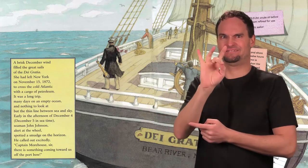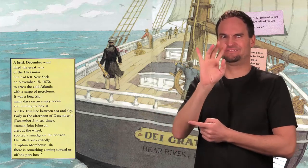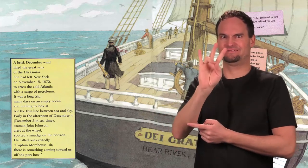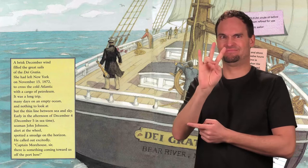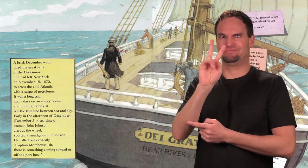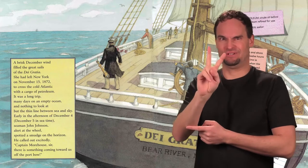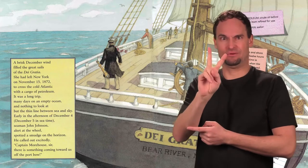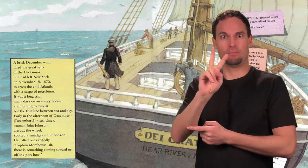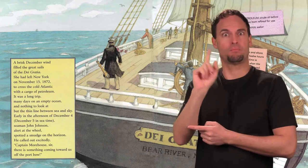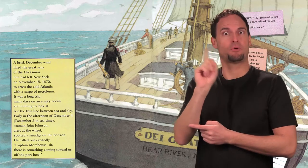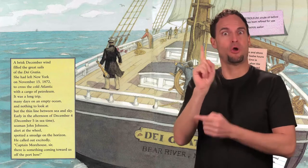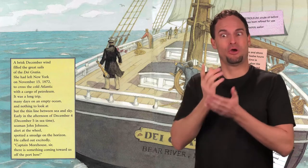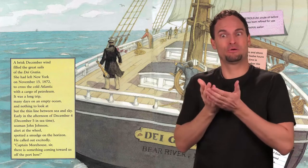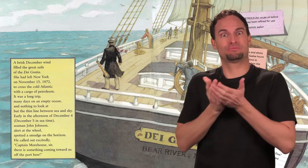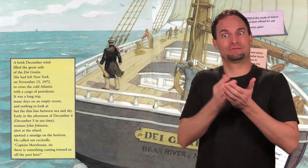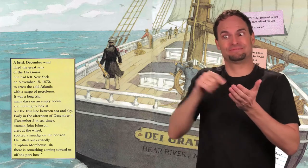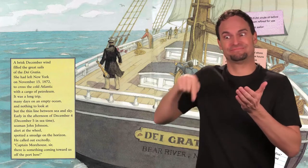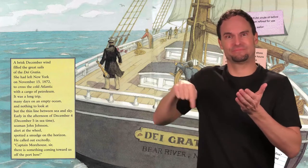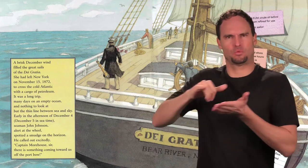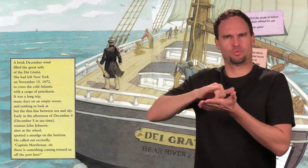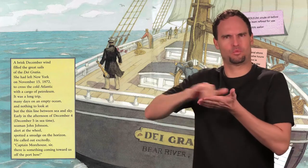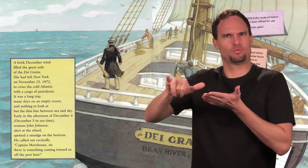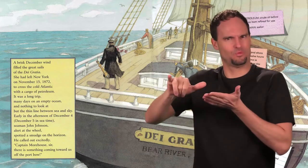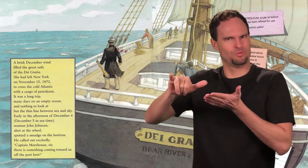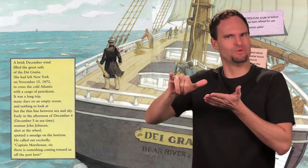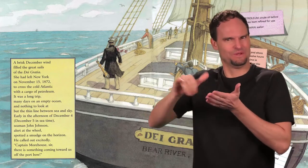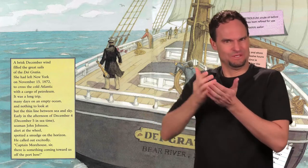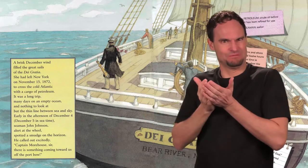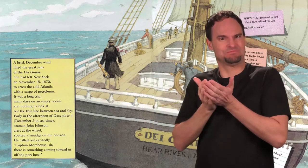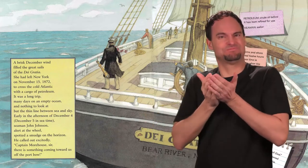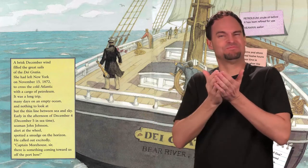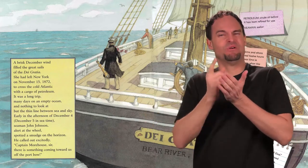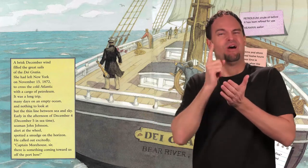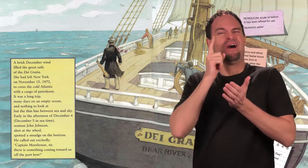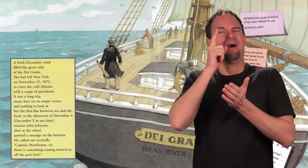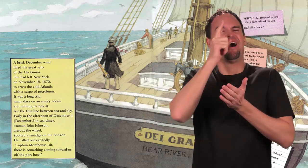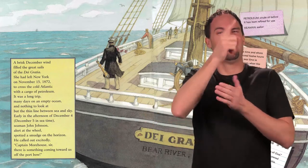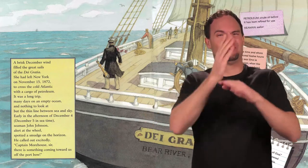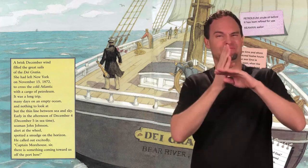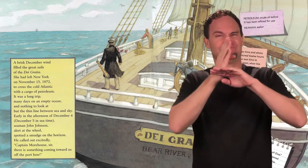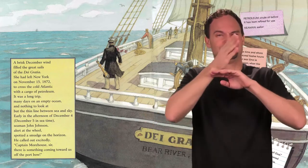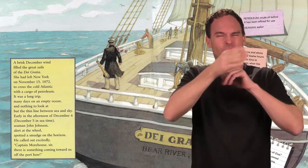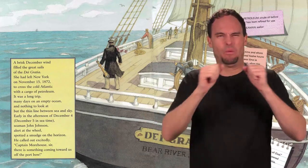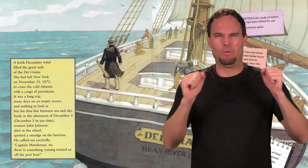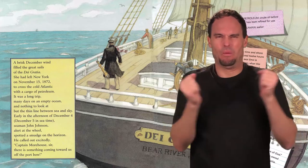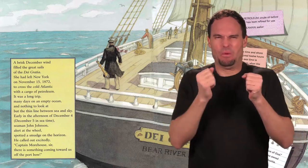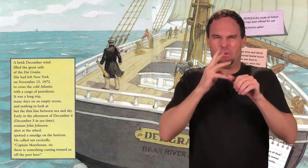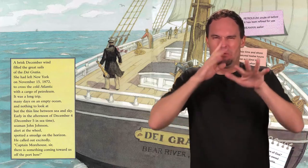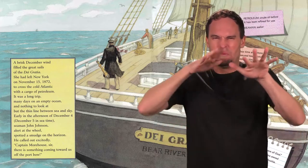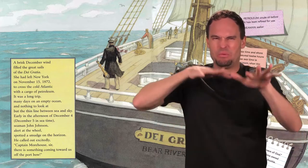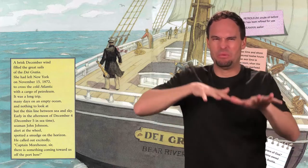15, 1872 to cross the cold Atlantic with a cargo of petroleum.